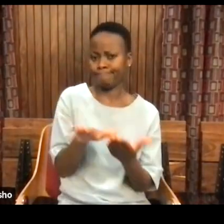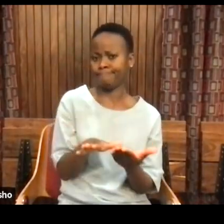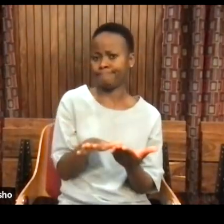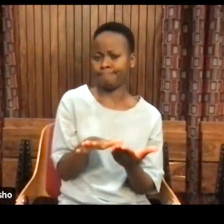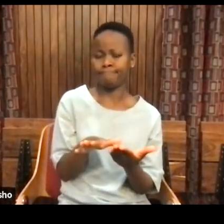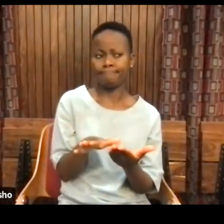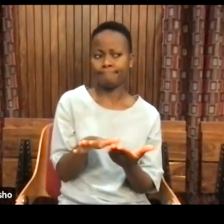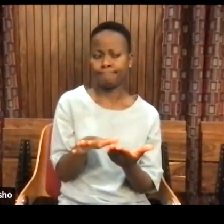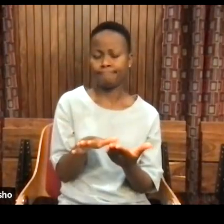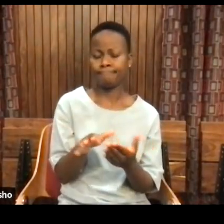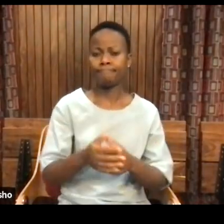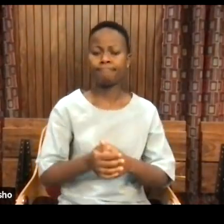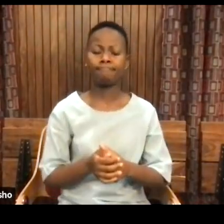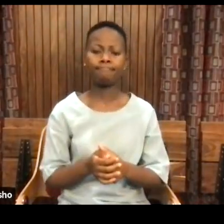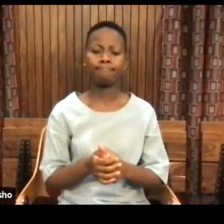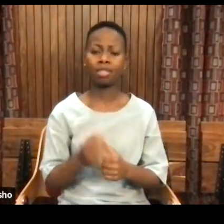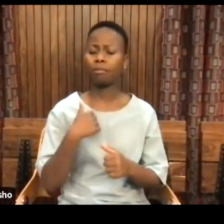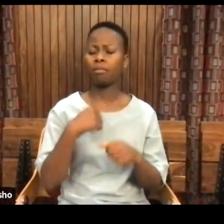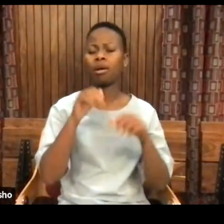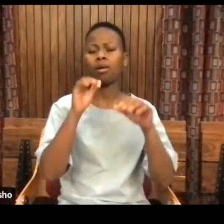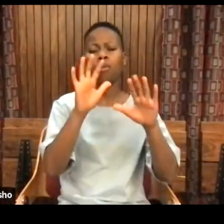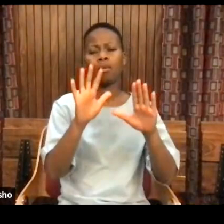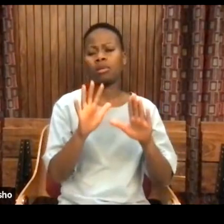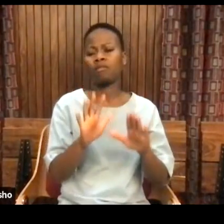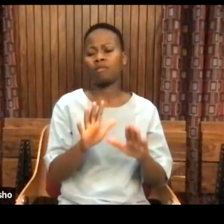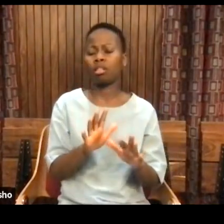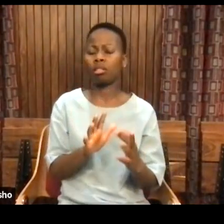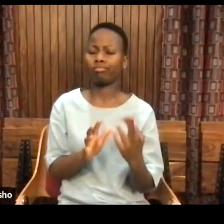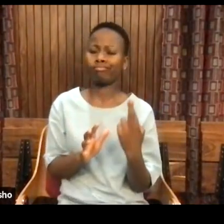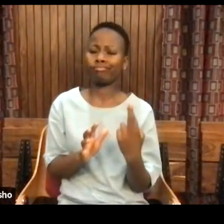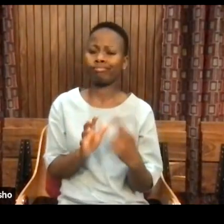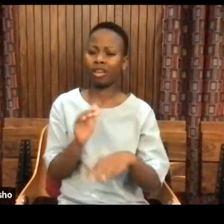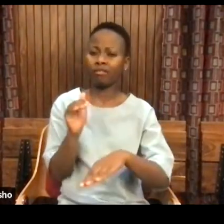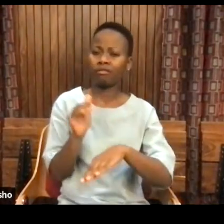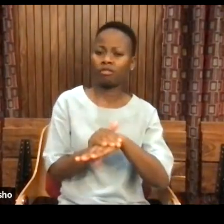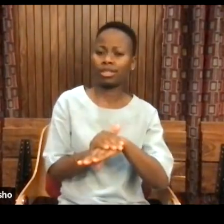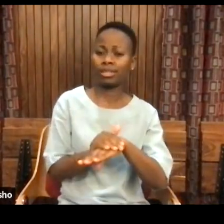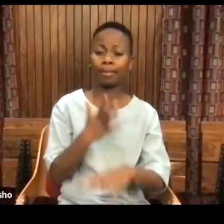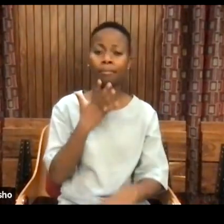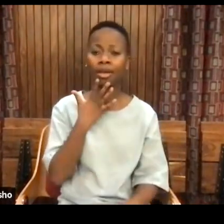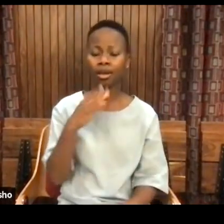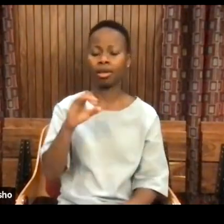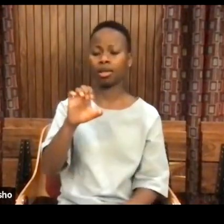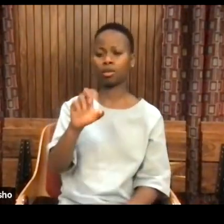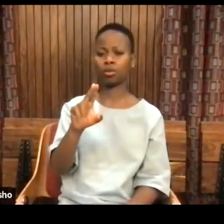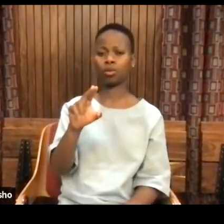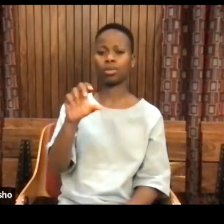wonderful friend, Eusebius MacKaiser.